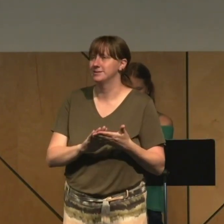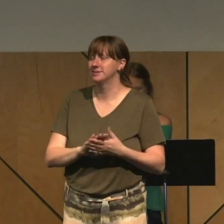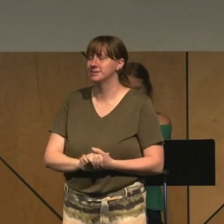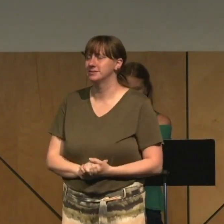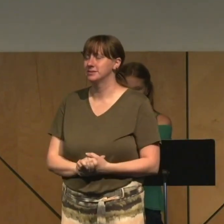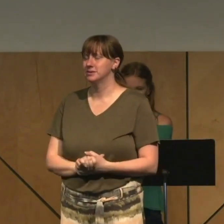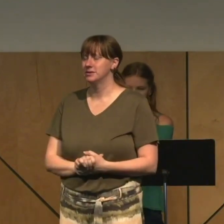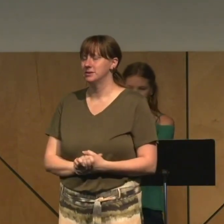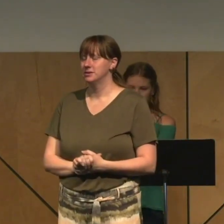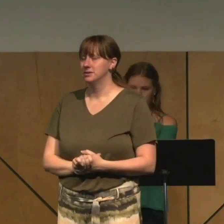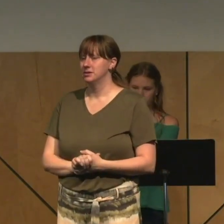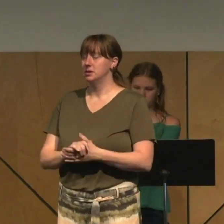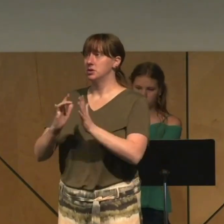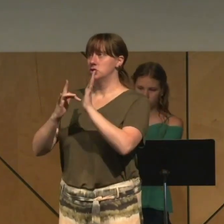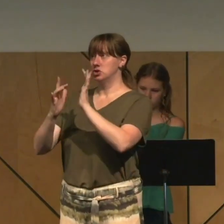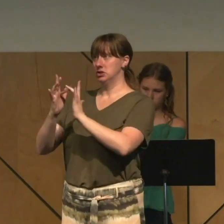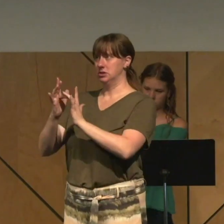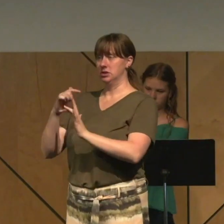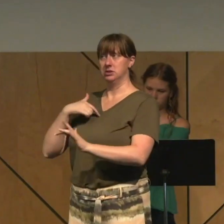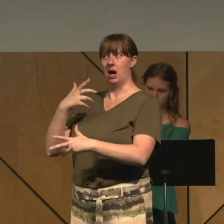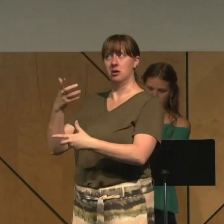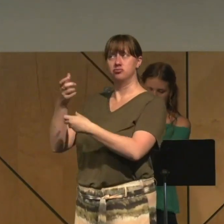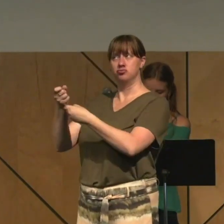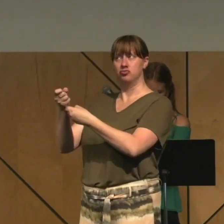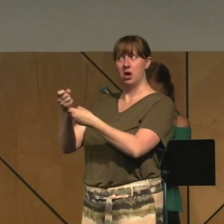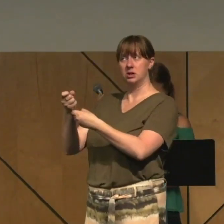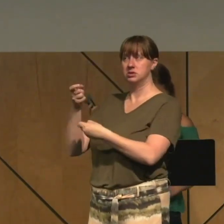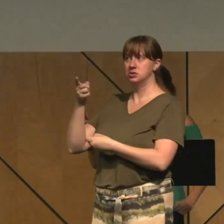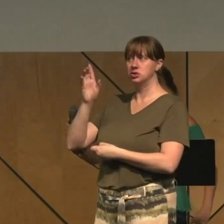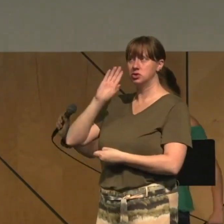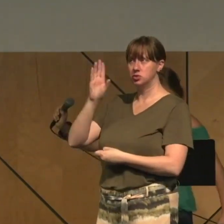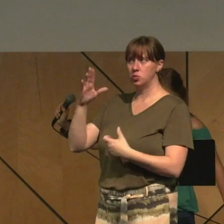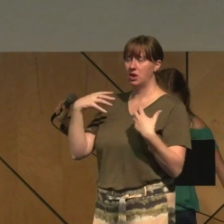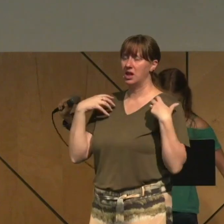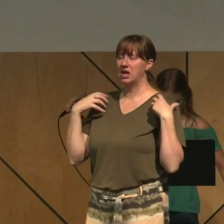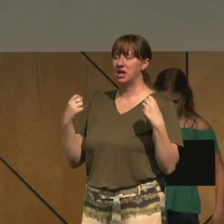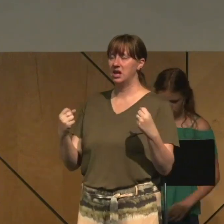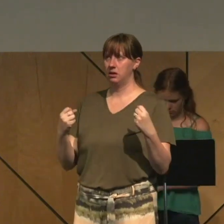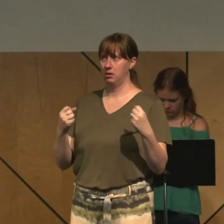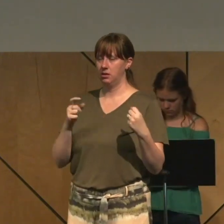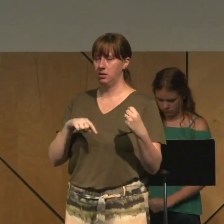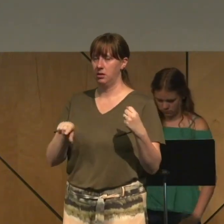Jesus, I trust because of your Bible that you are able to bring healing to those persons.